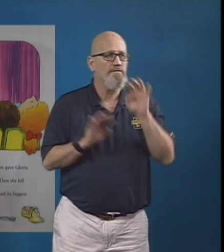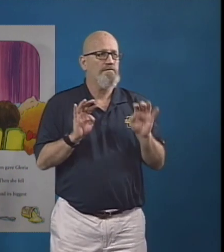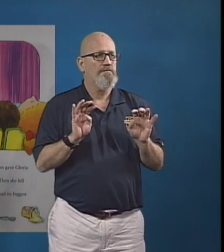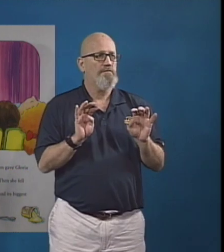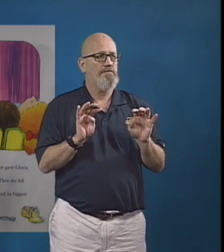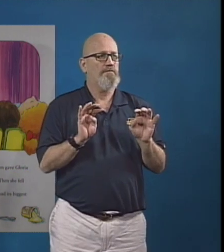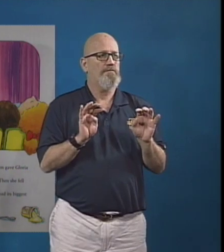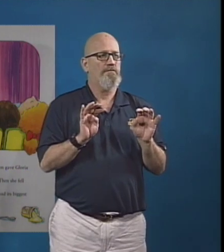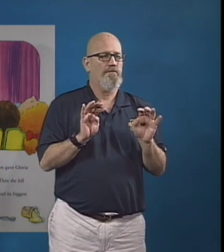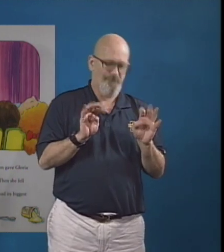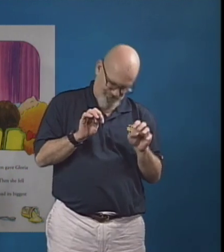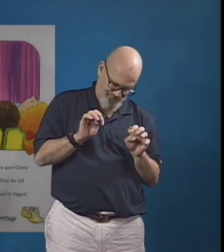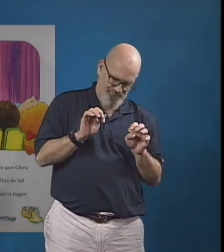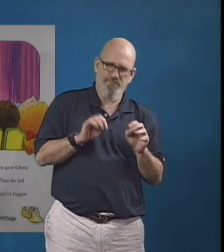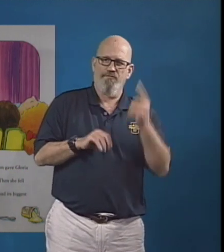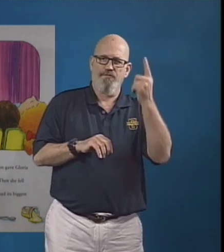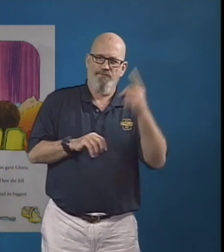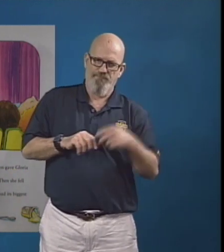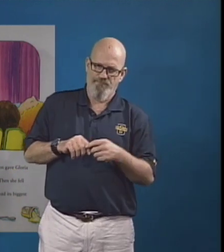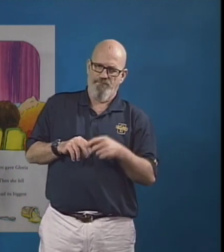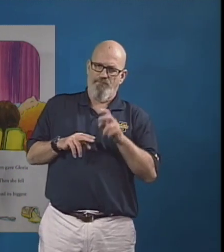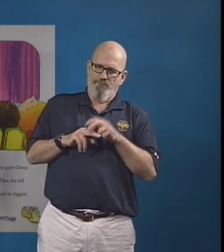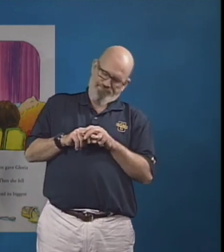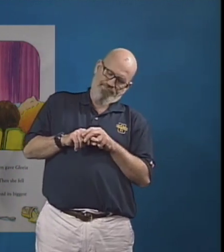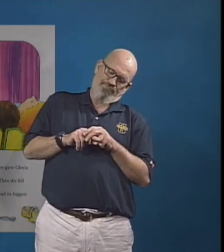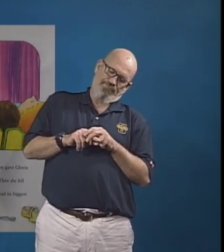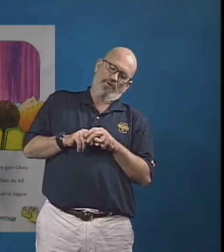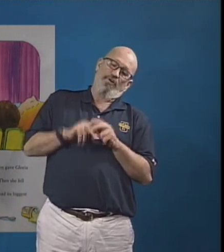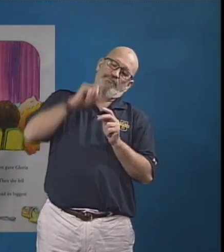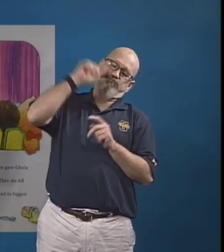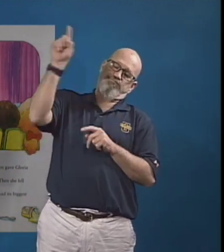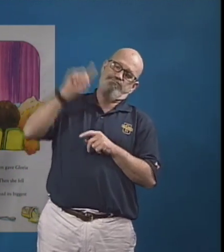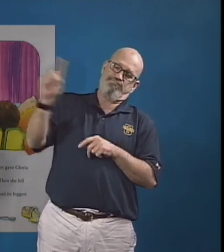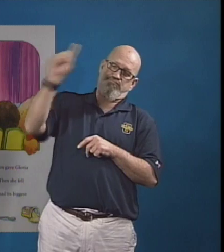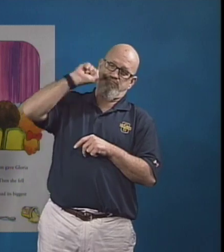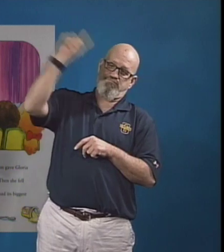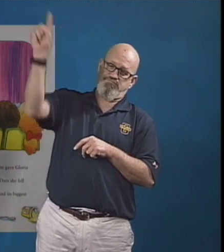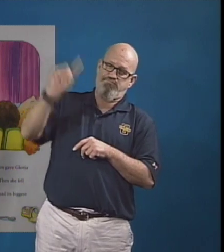Then she fell asleep. So did the audience.